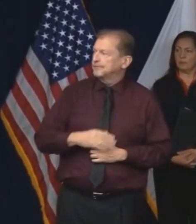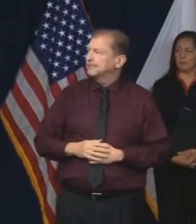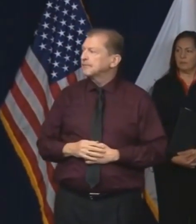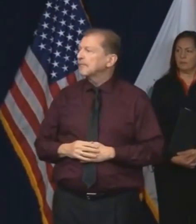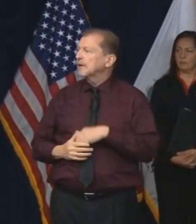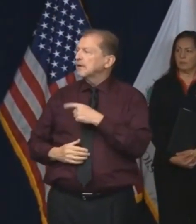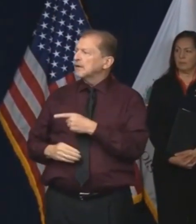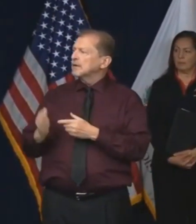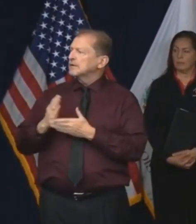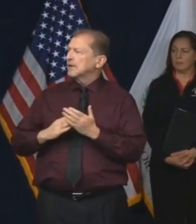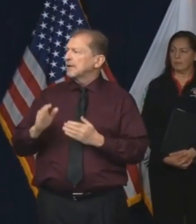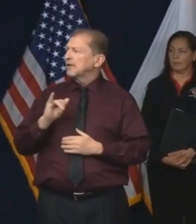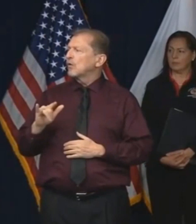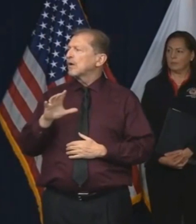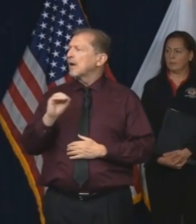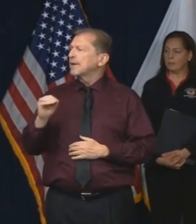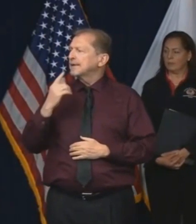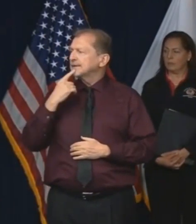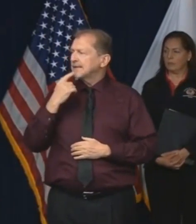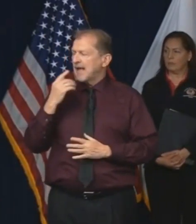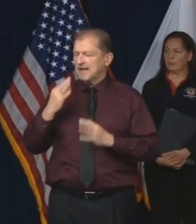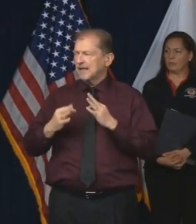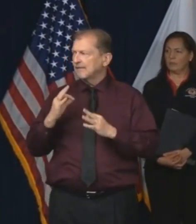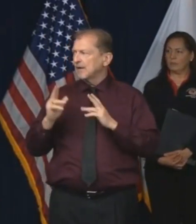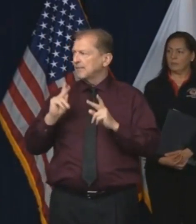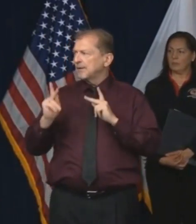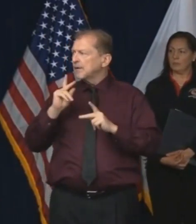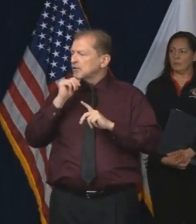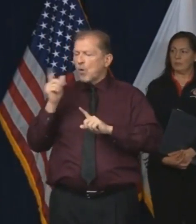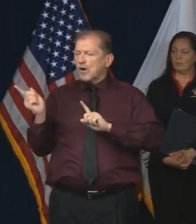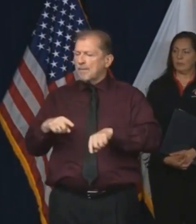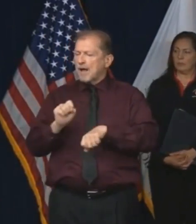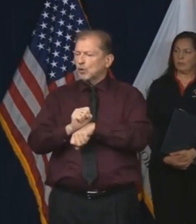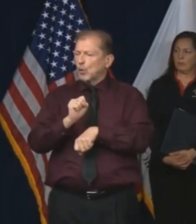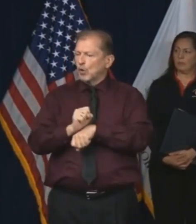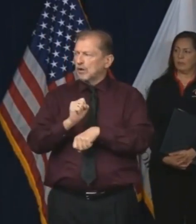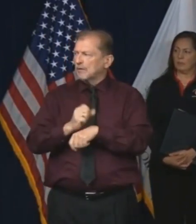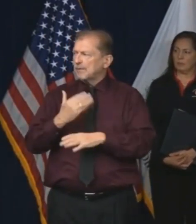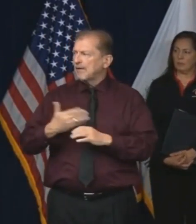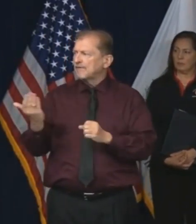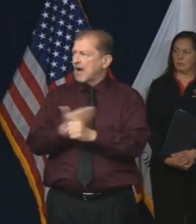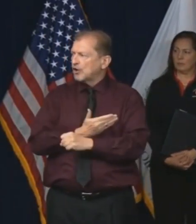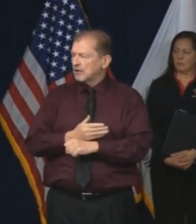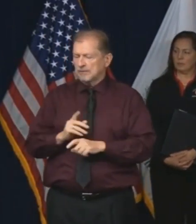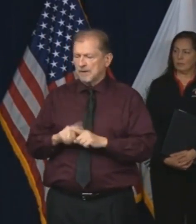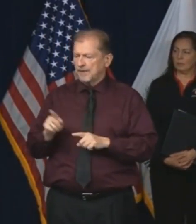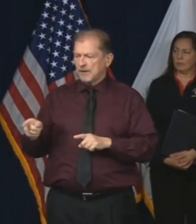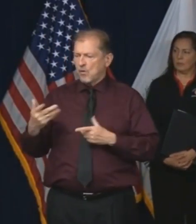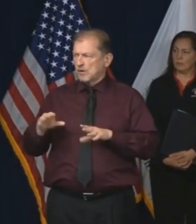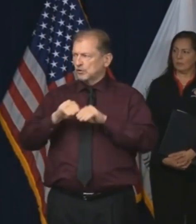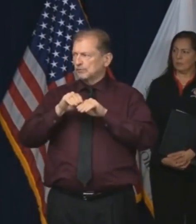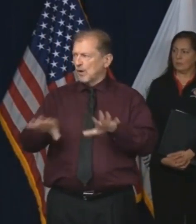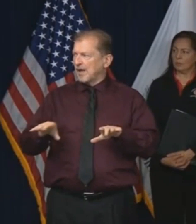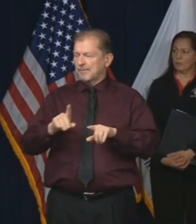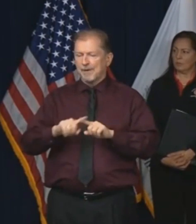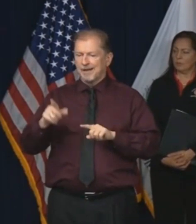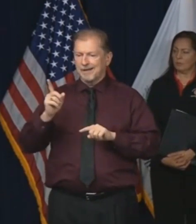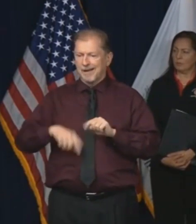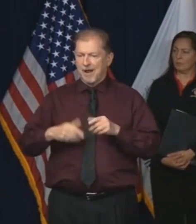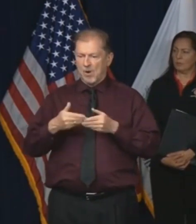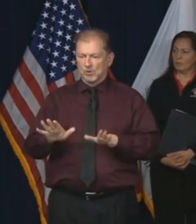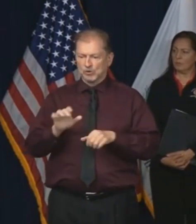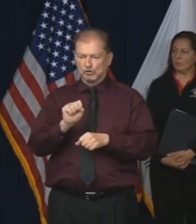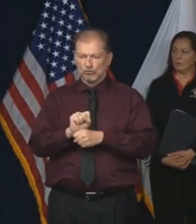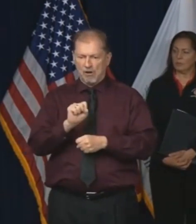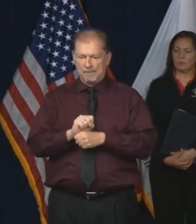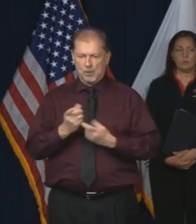Illinois companies are threatening sick employees with their jobs if they don't immediately return to work, and these employees don't want to spread the virus, but also can't afford to lose their job.